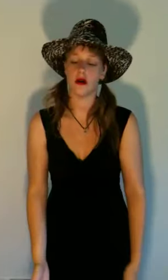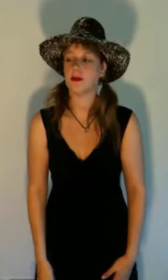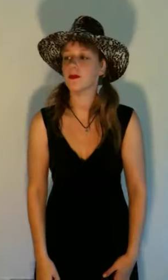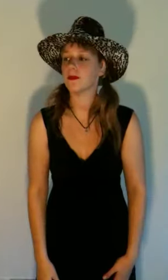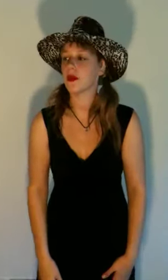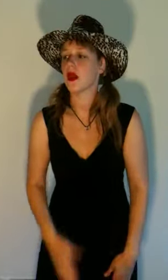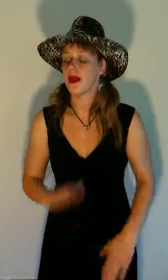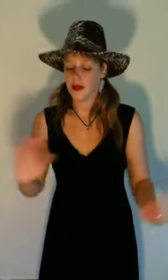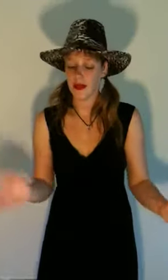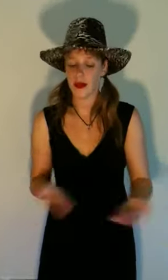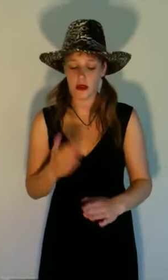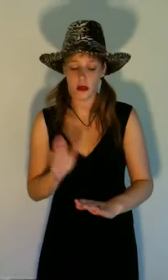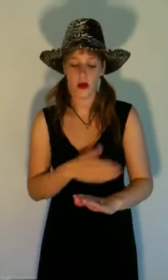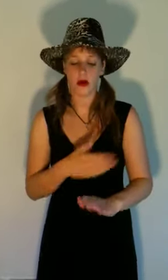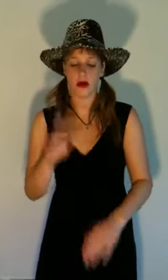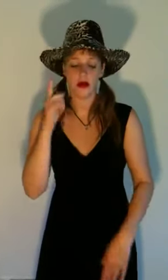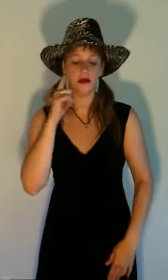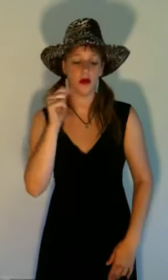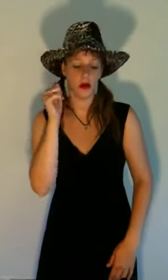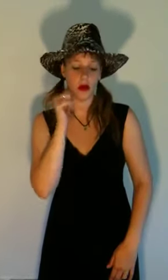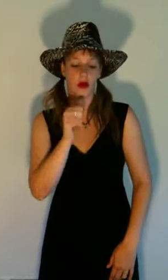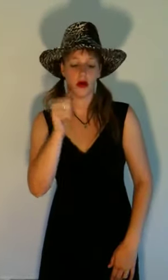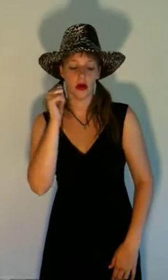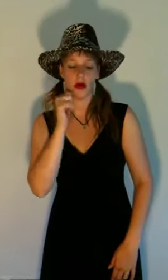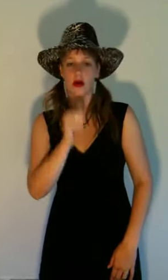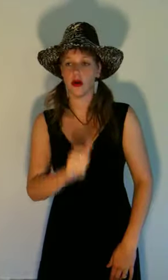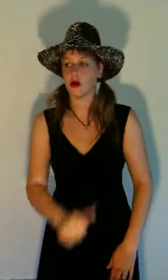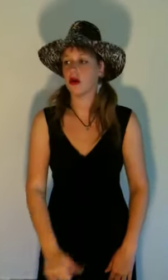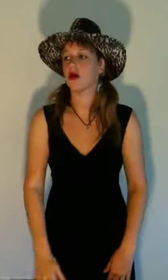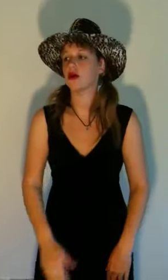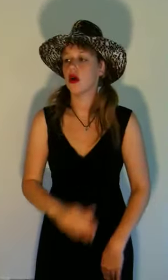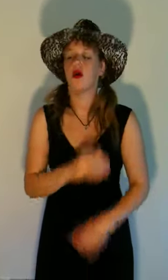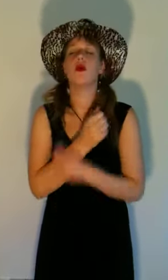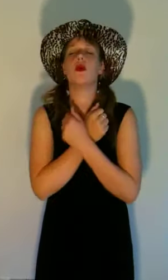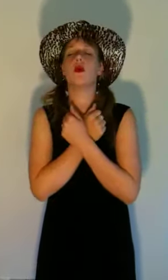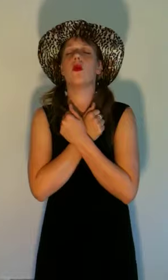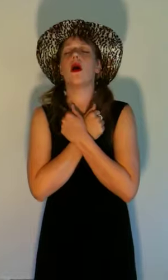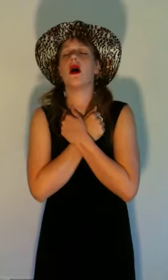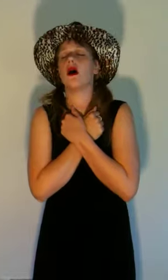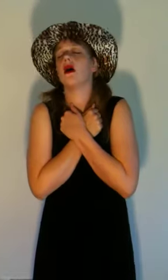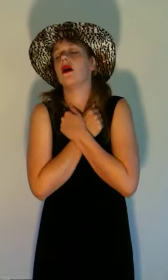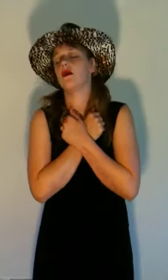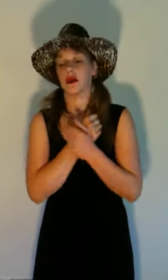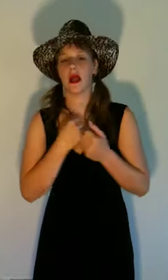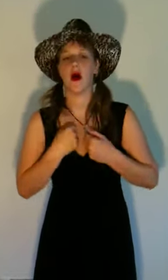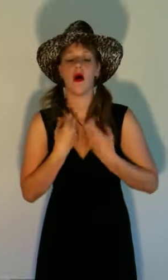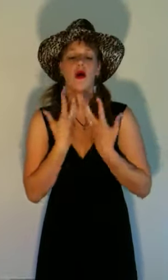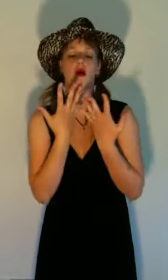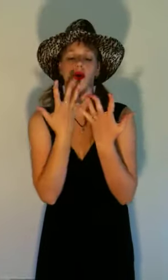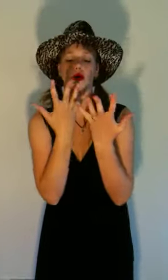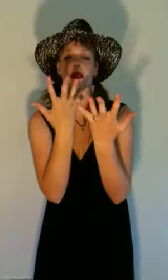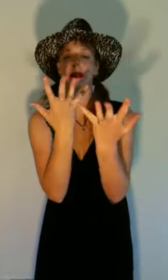This one's for all you girls This This one's I love about holding back